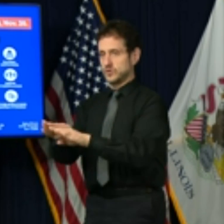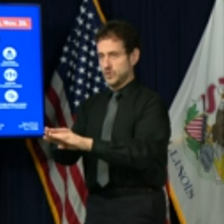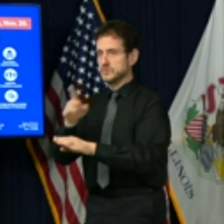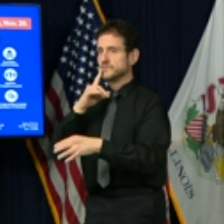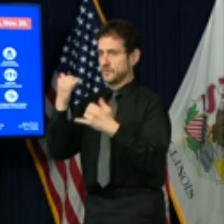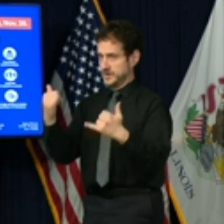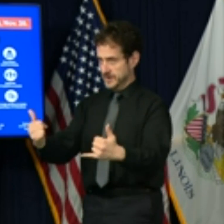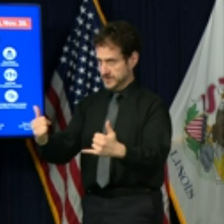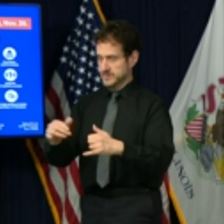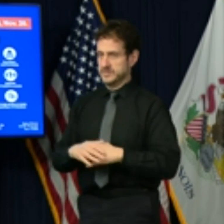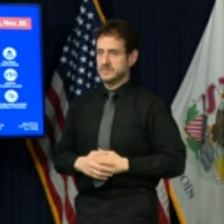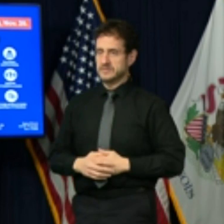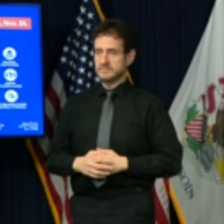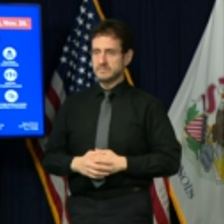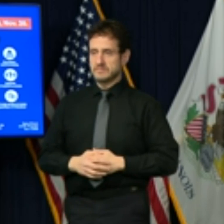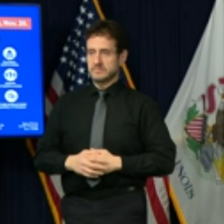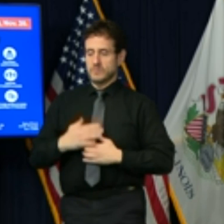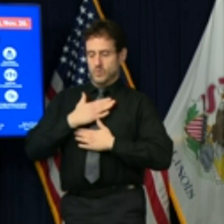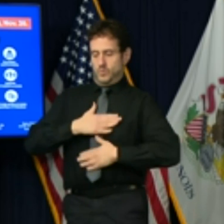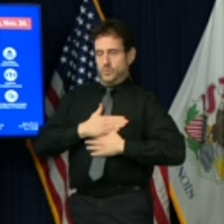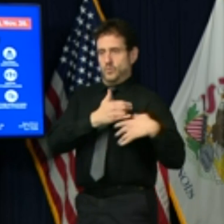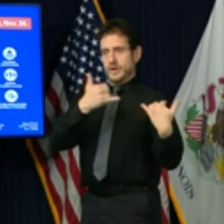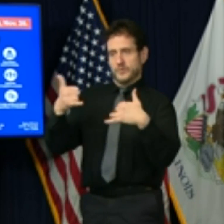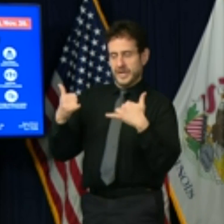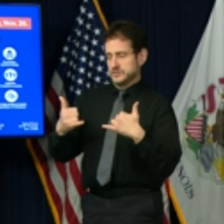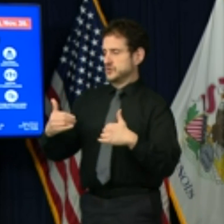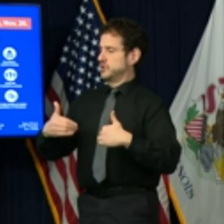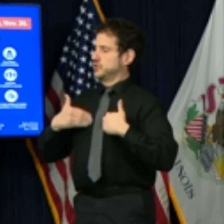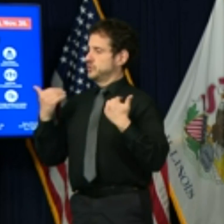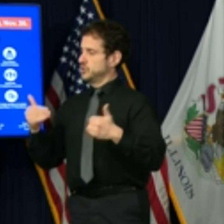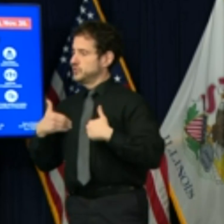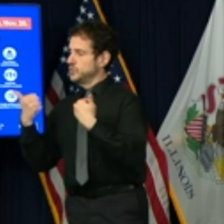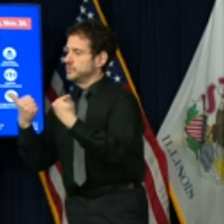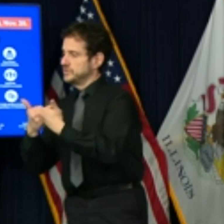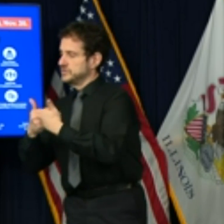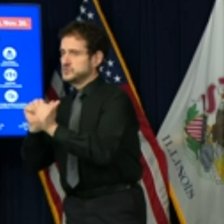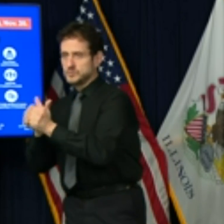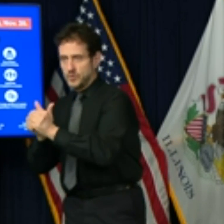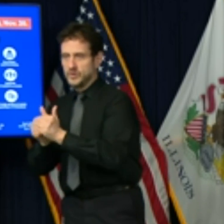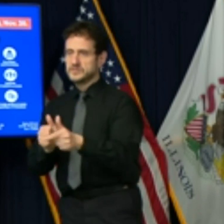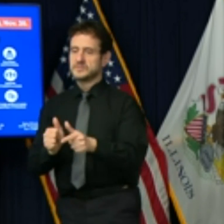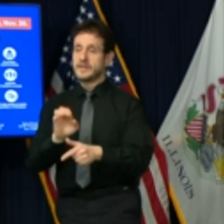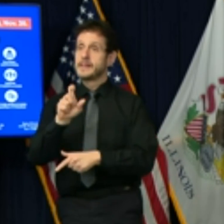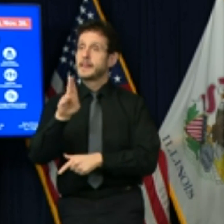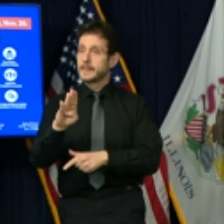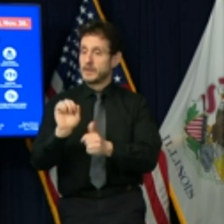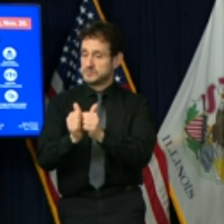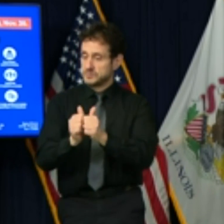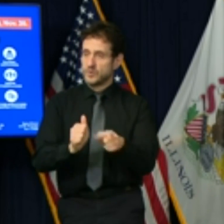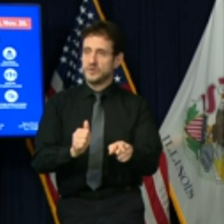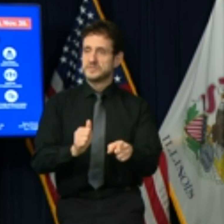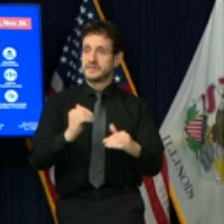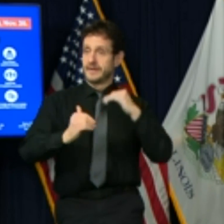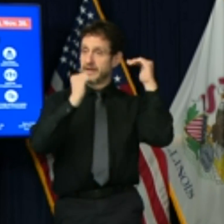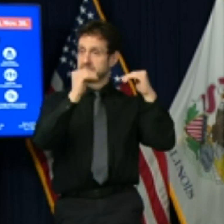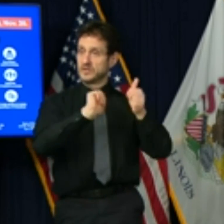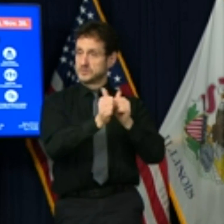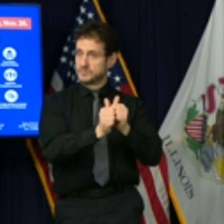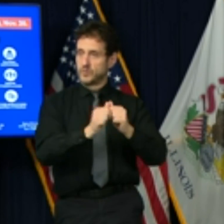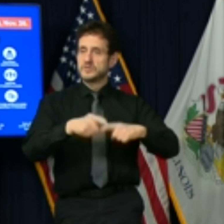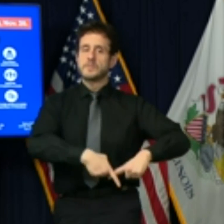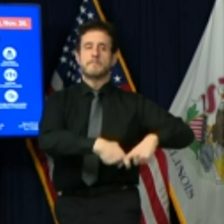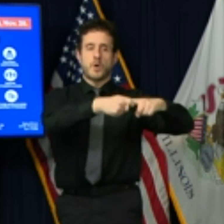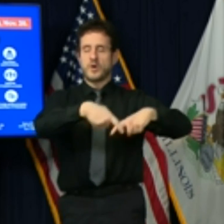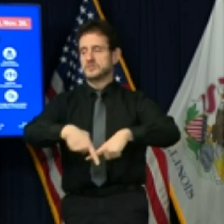Indoor recreational activities, including youth, club, and adult sports, will need to take a pause until we can get